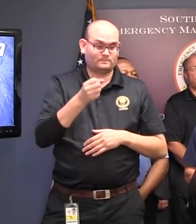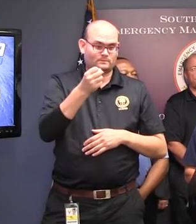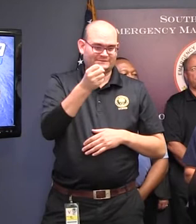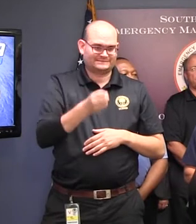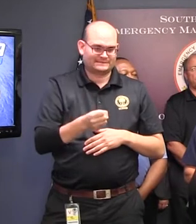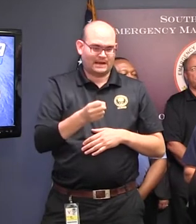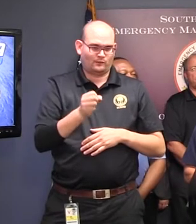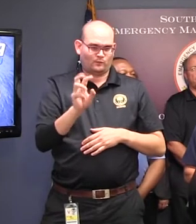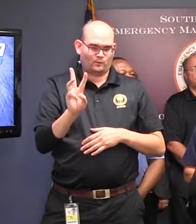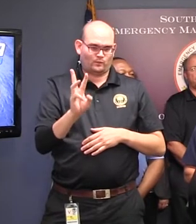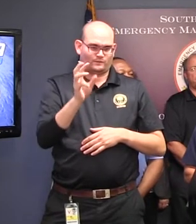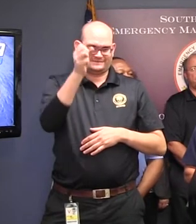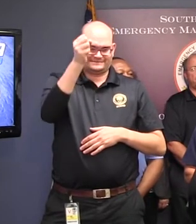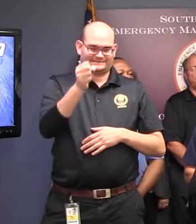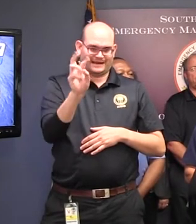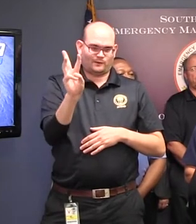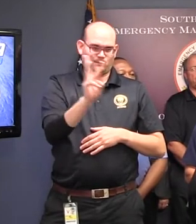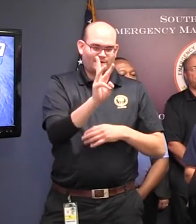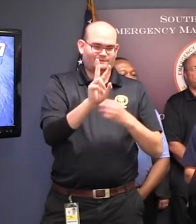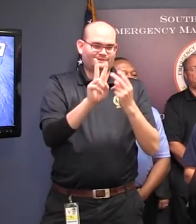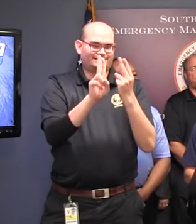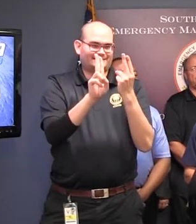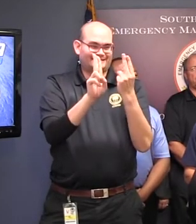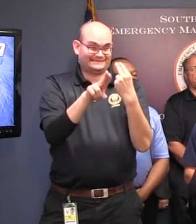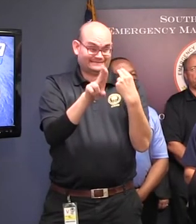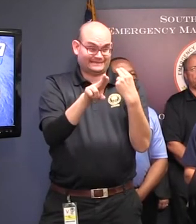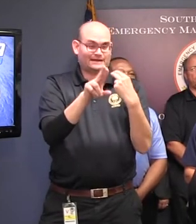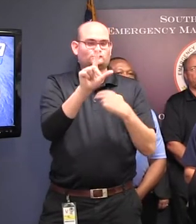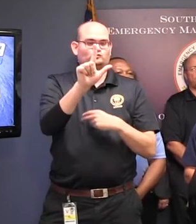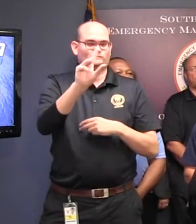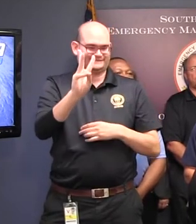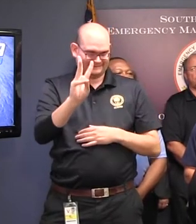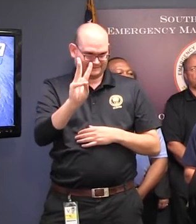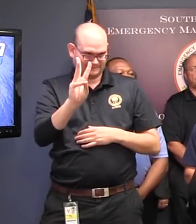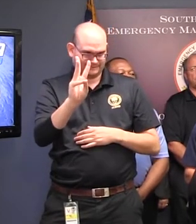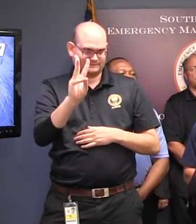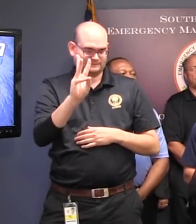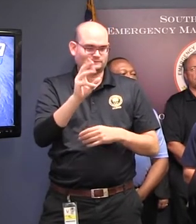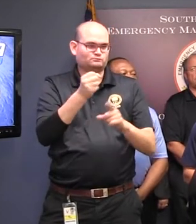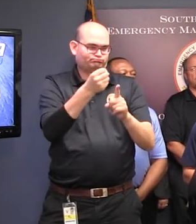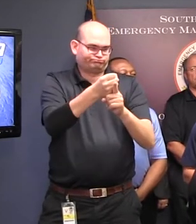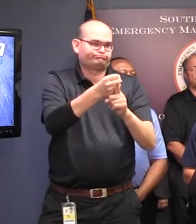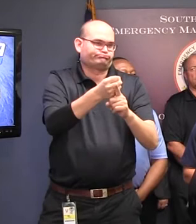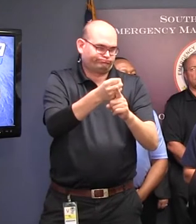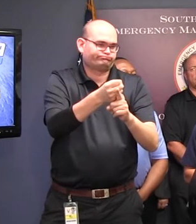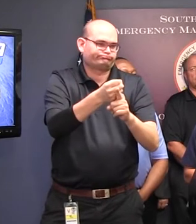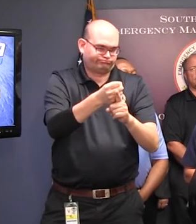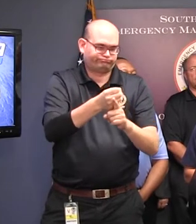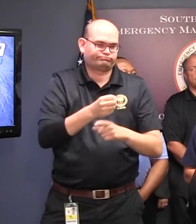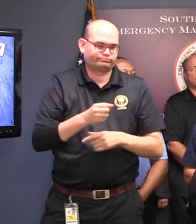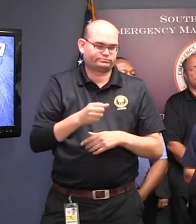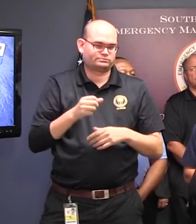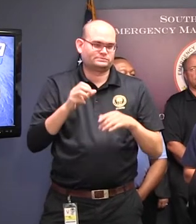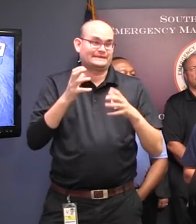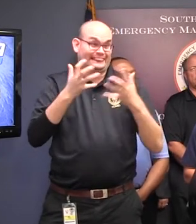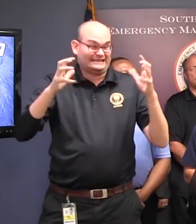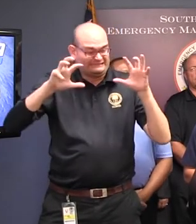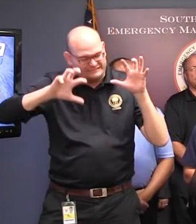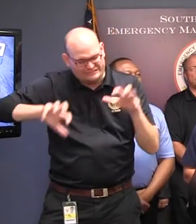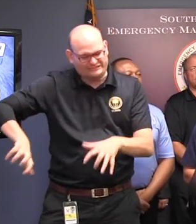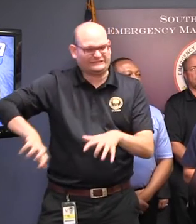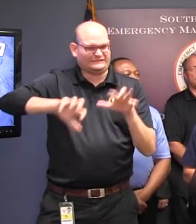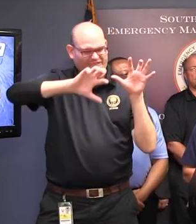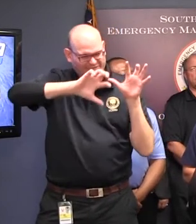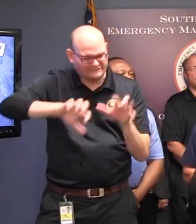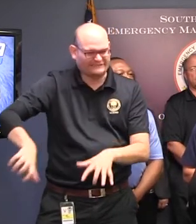26. These winds will also likely result in some power outages. Significant amounts of rainfall are possible, which could lead to localized